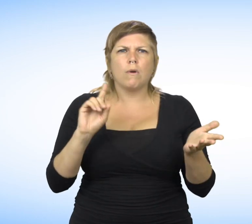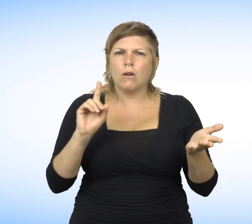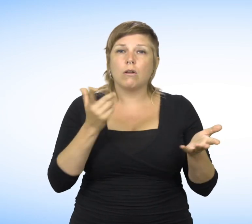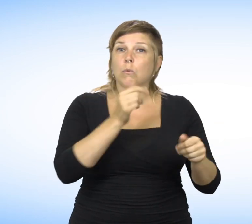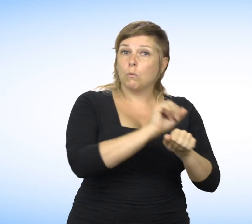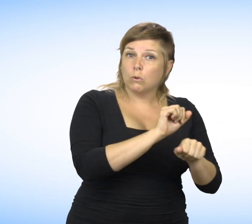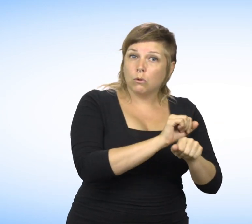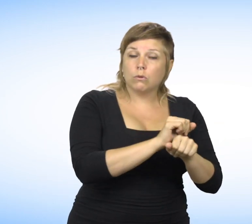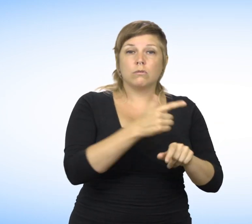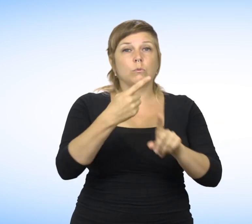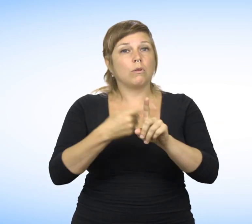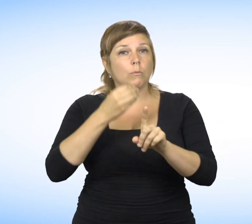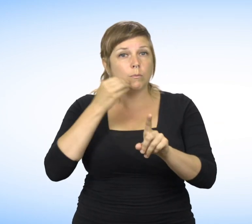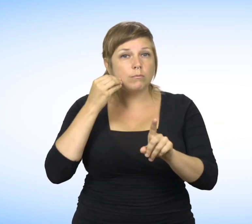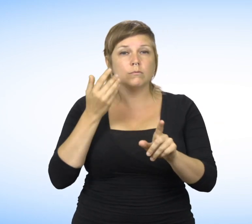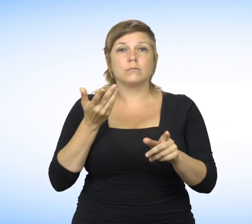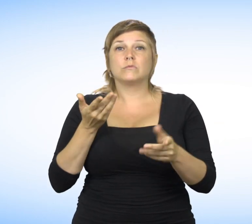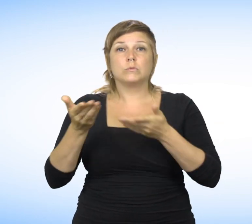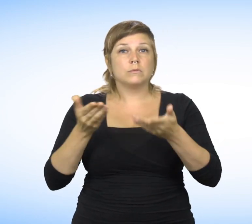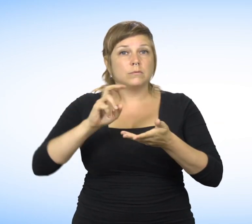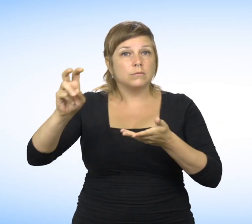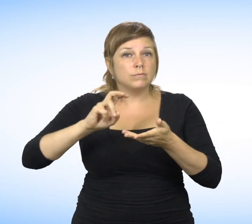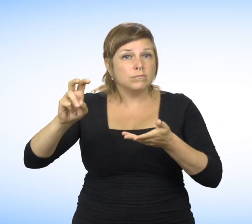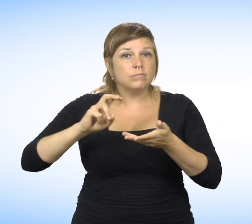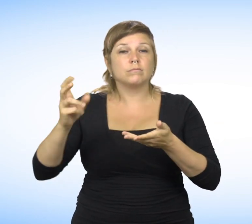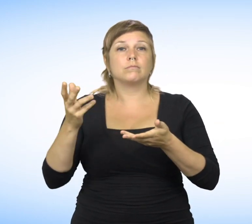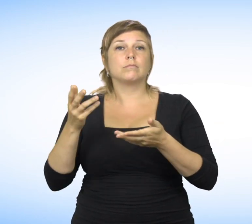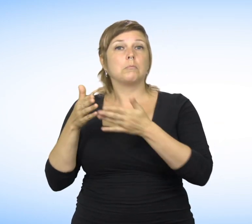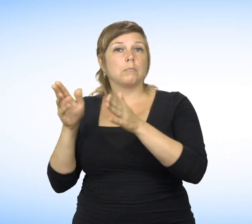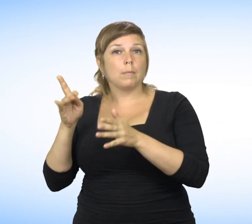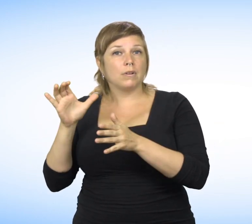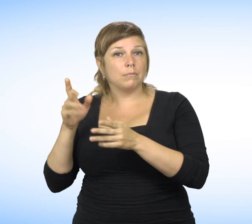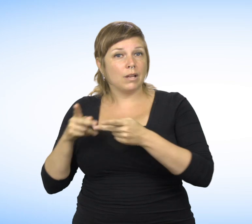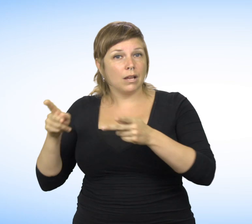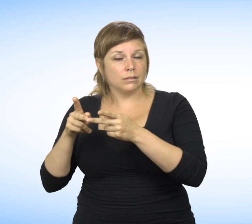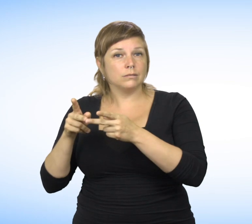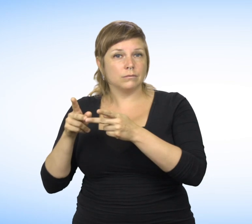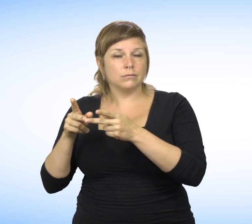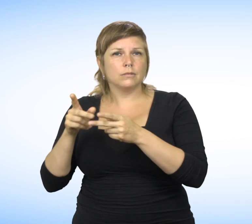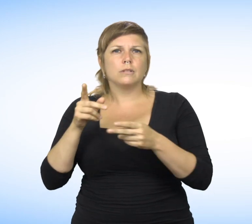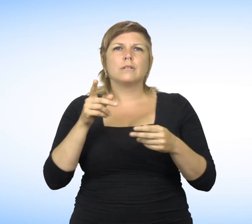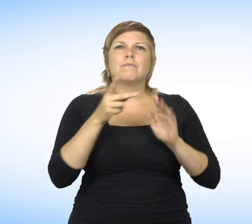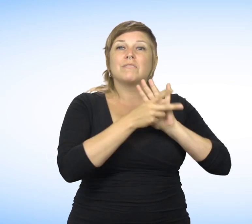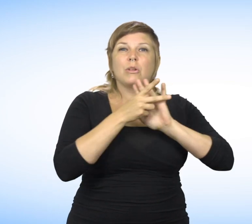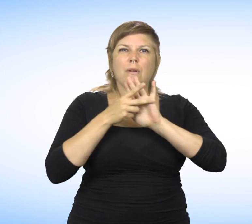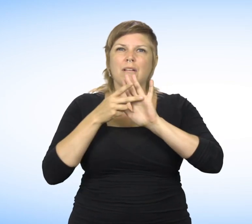employment, housing, public services, transport, and places or